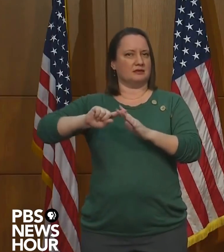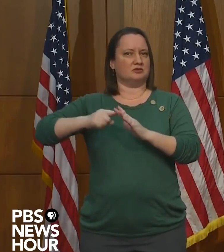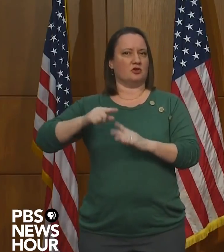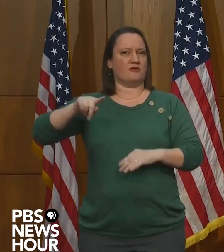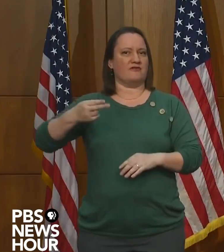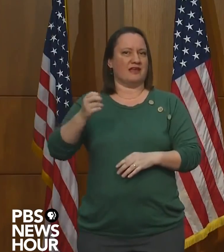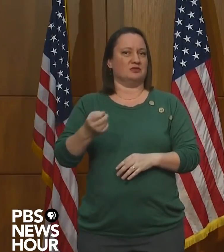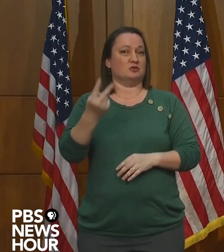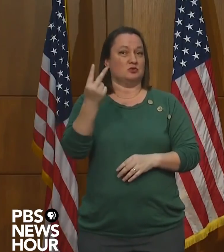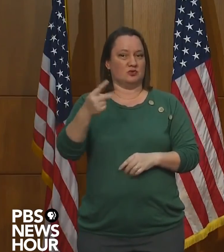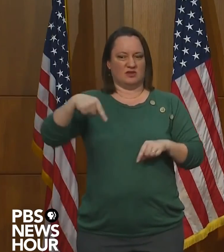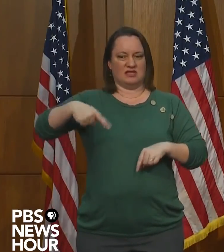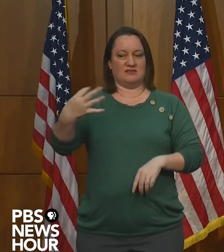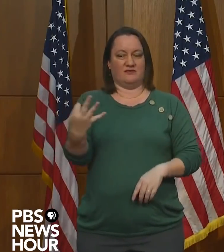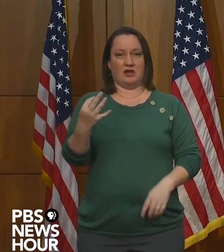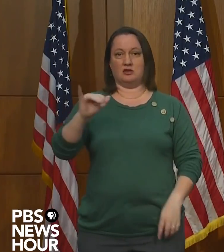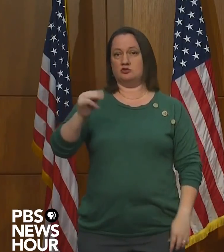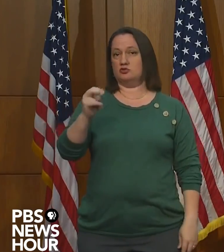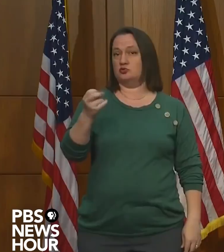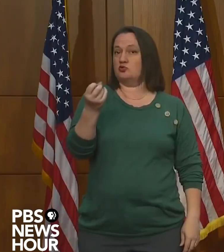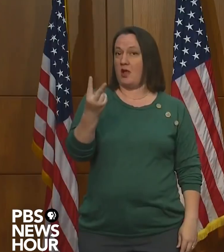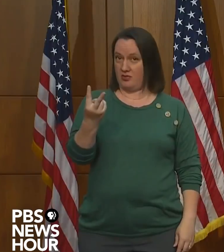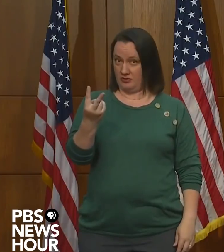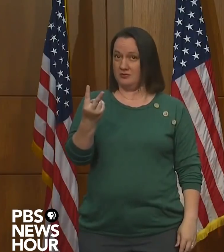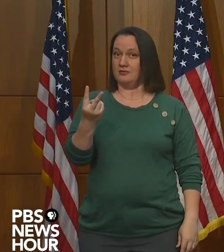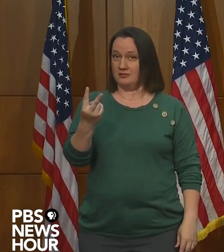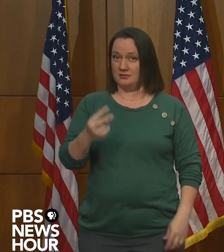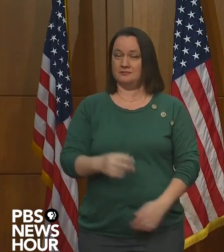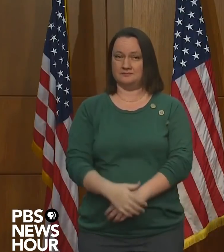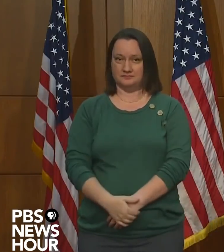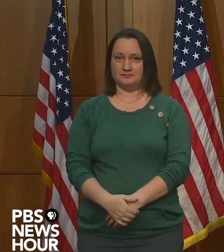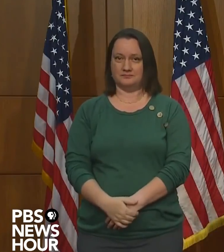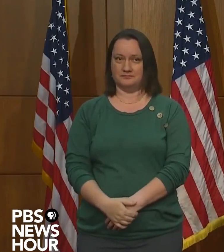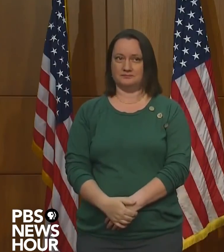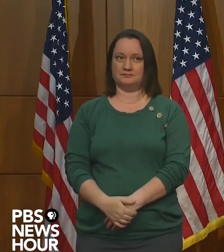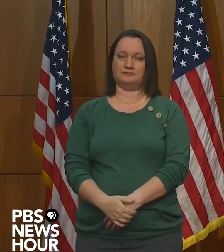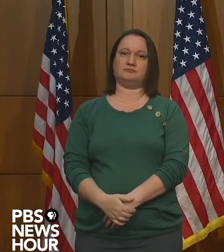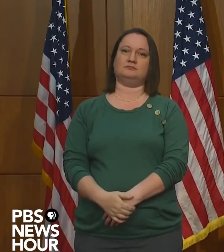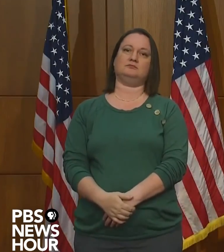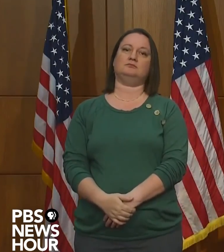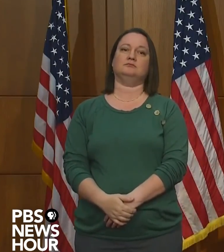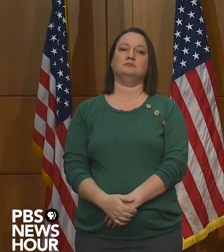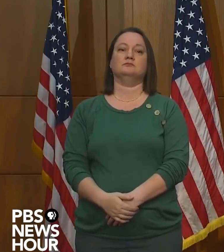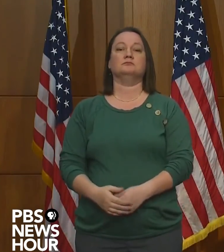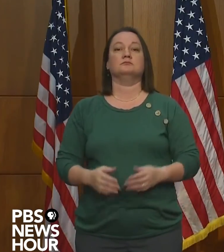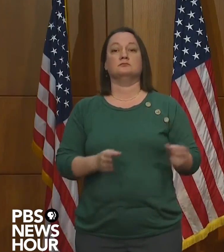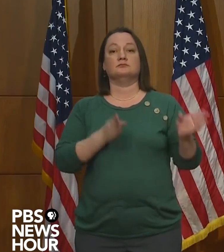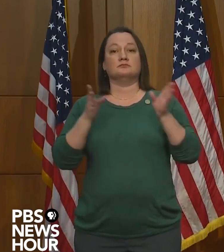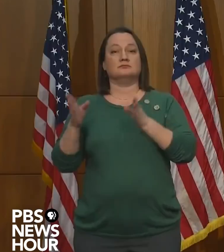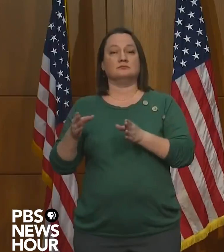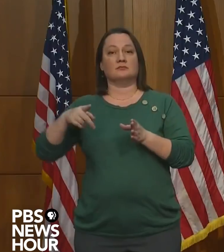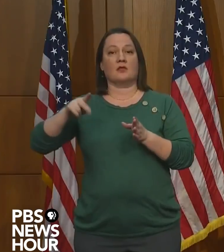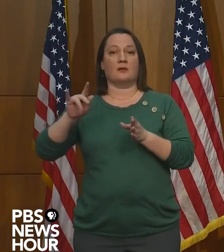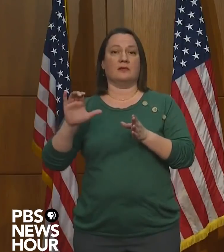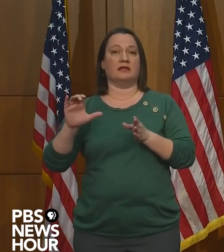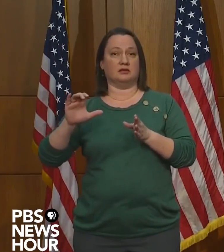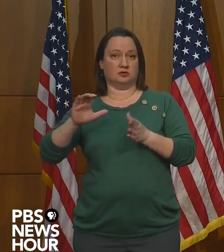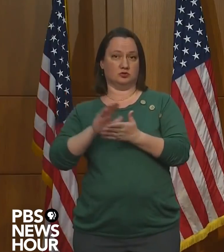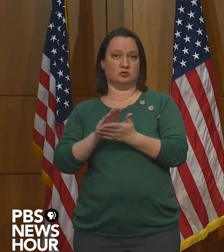Friday, the 12th of June. Now, I'd like to talk about our public schools, K through 12.